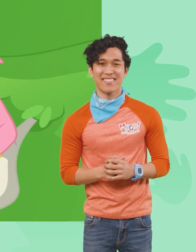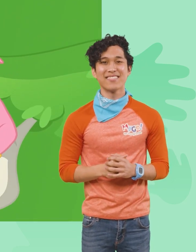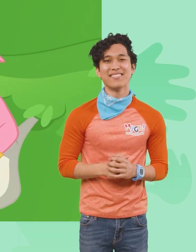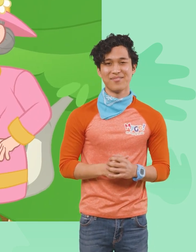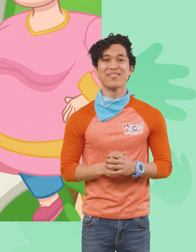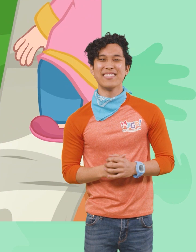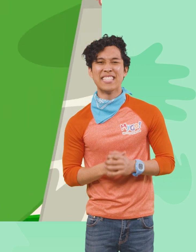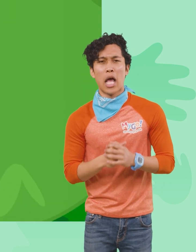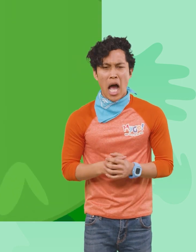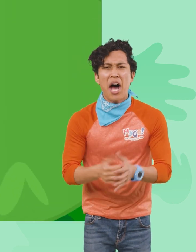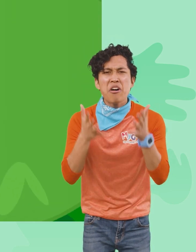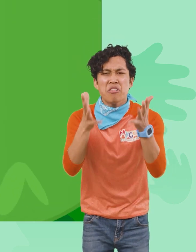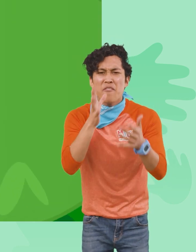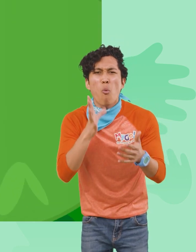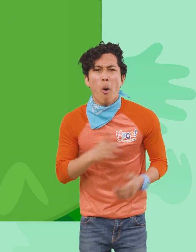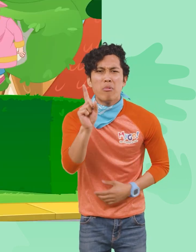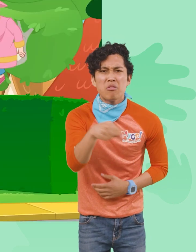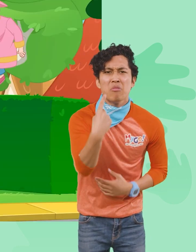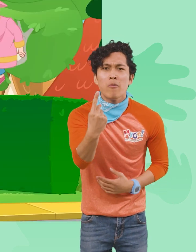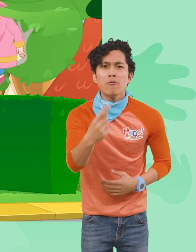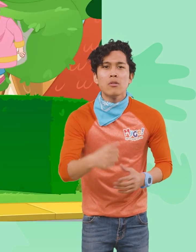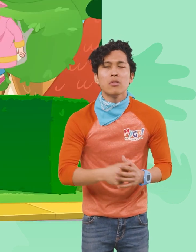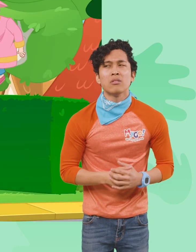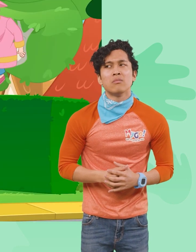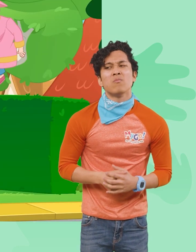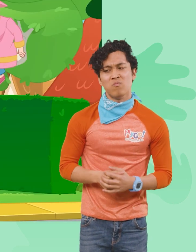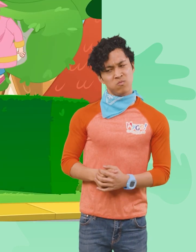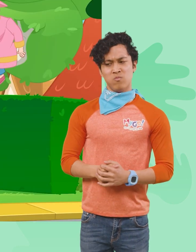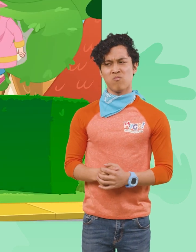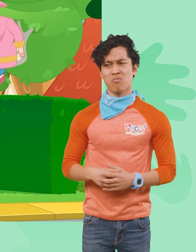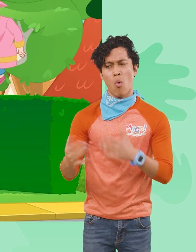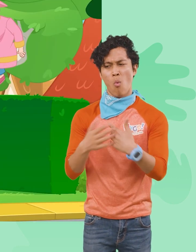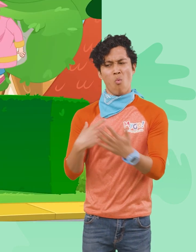Leave that woman alone, mister! Hmph! Whatever!